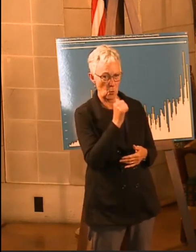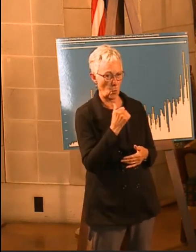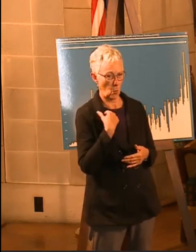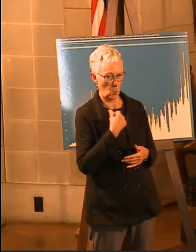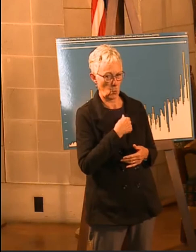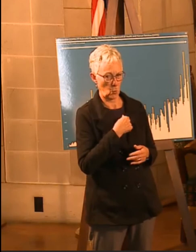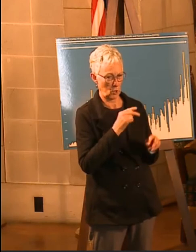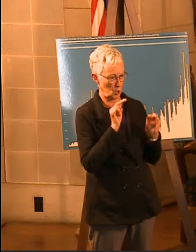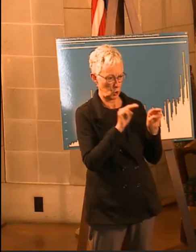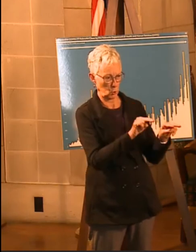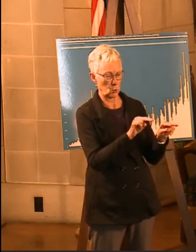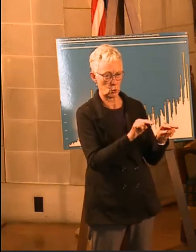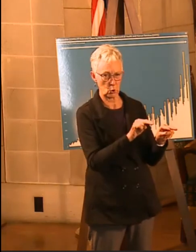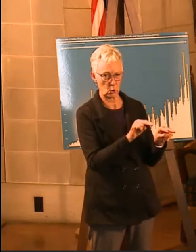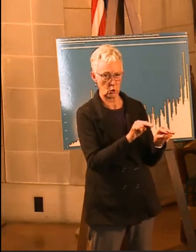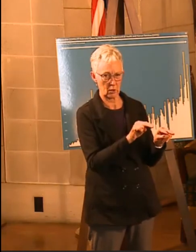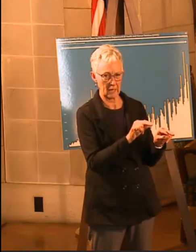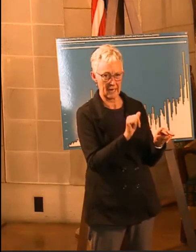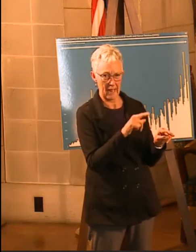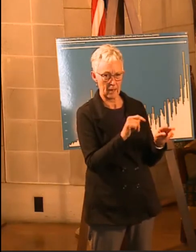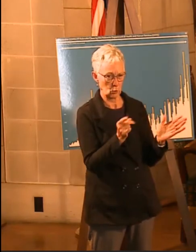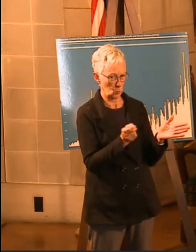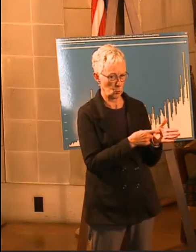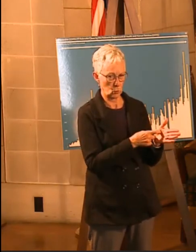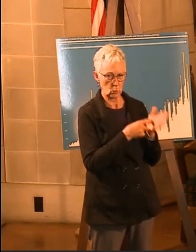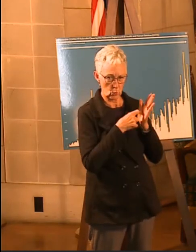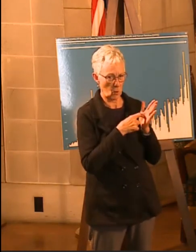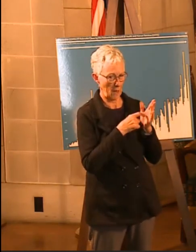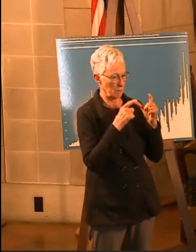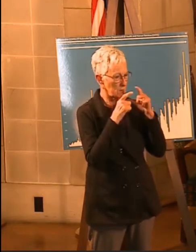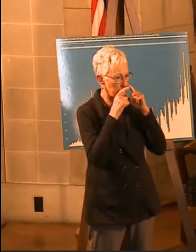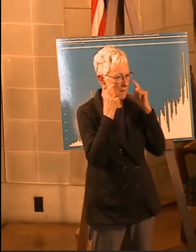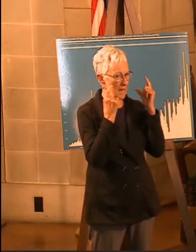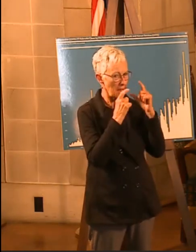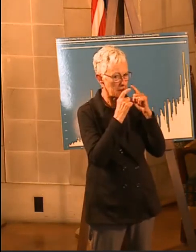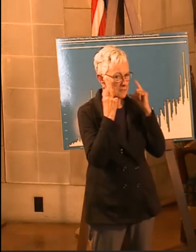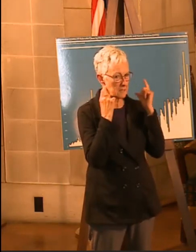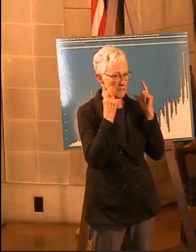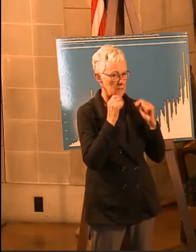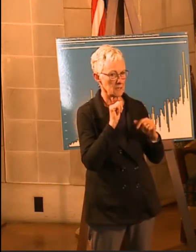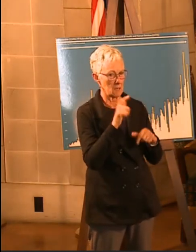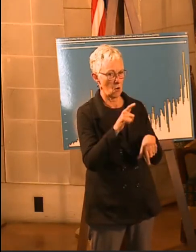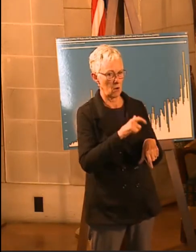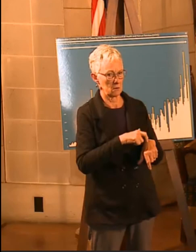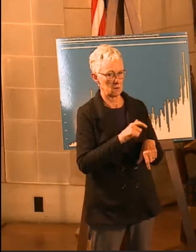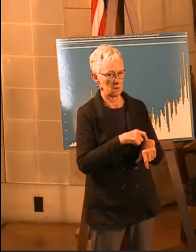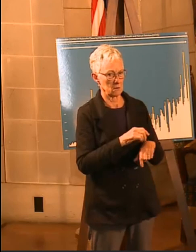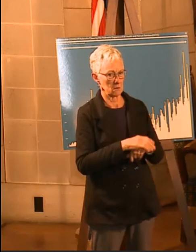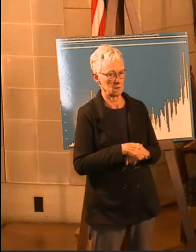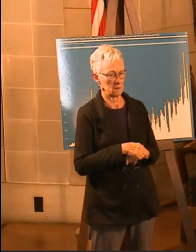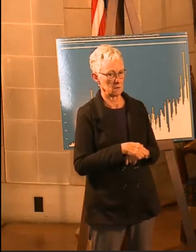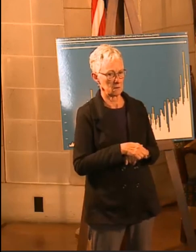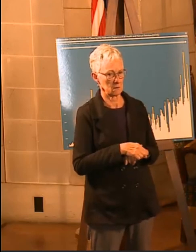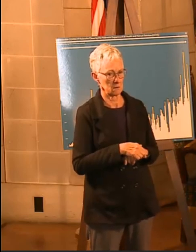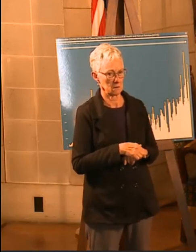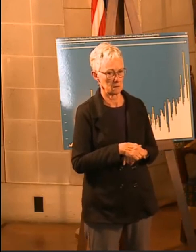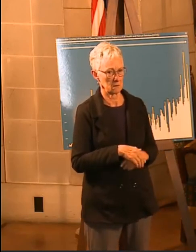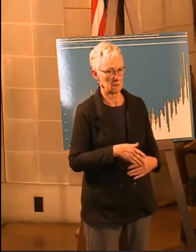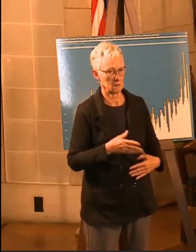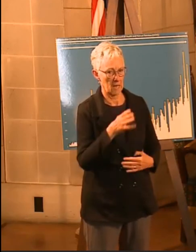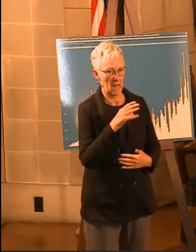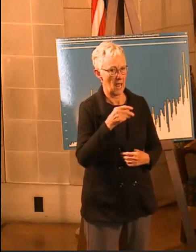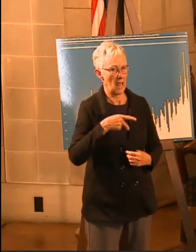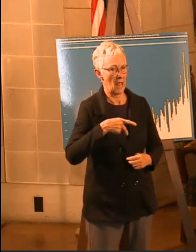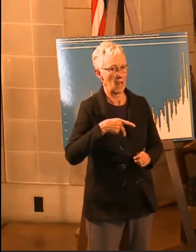entities like nursing homes, like different places, you know, to make sure and boosting a bad effort and allowing herd immunity to take